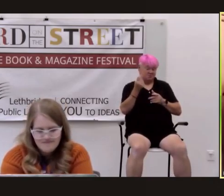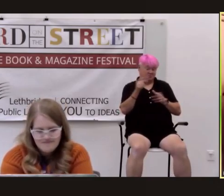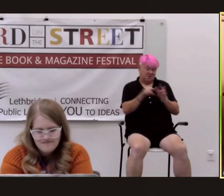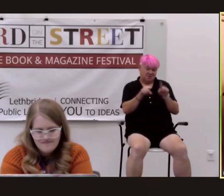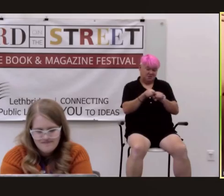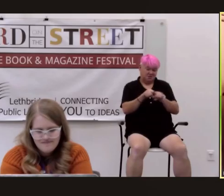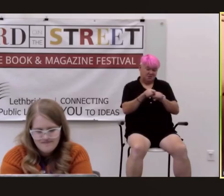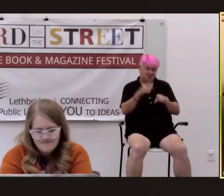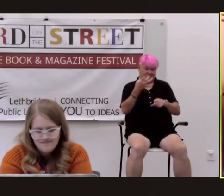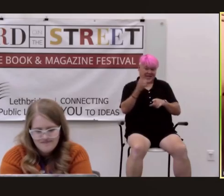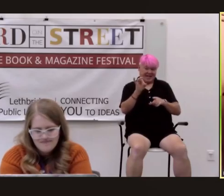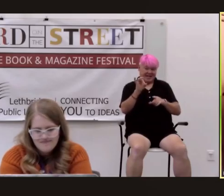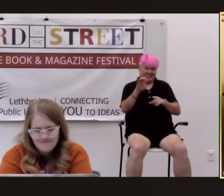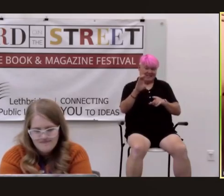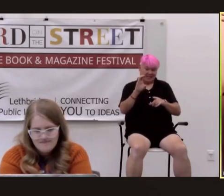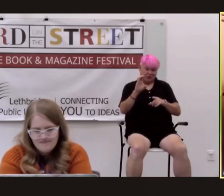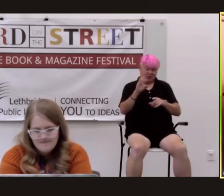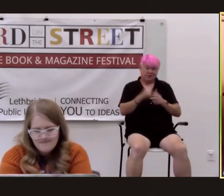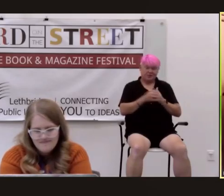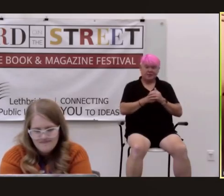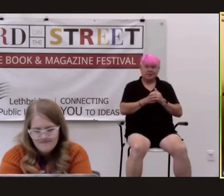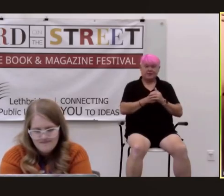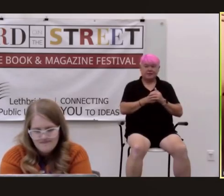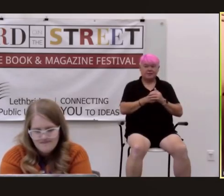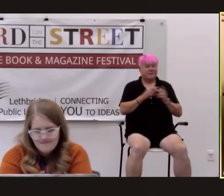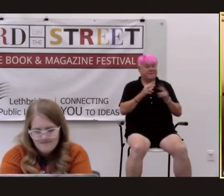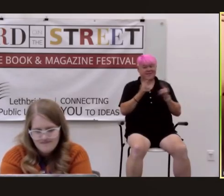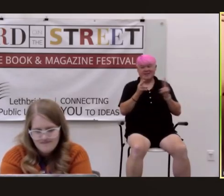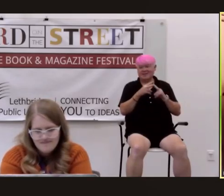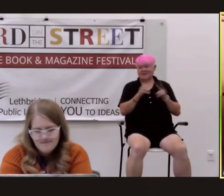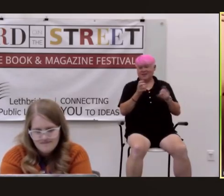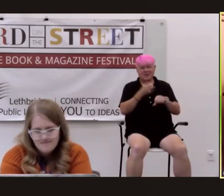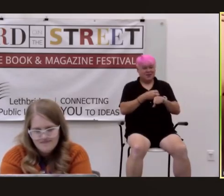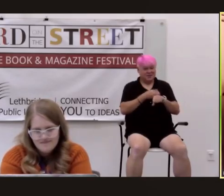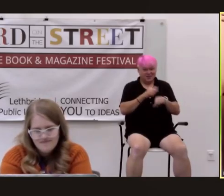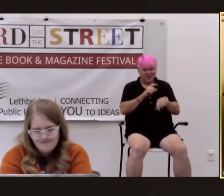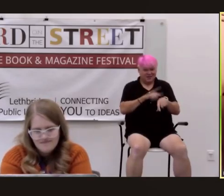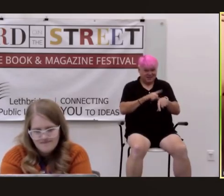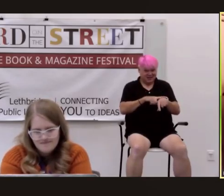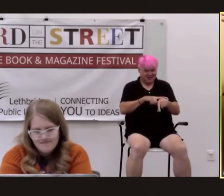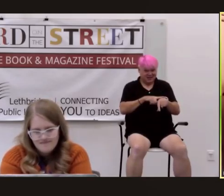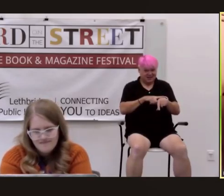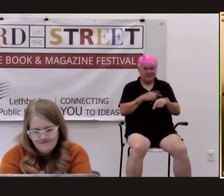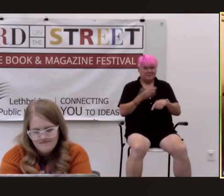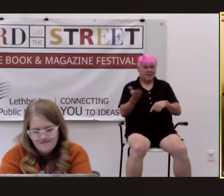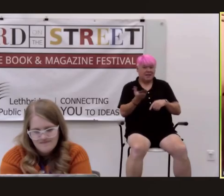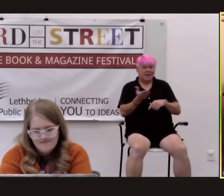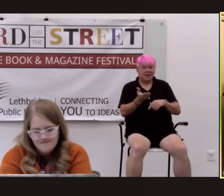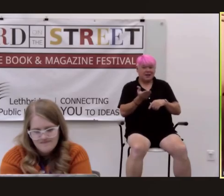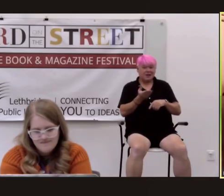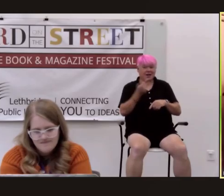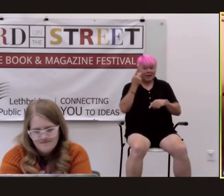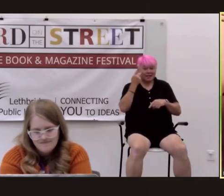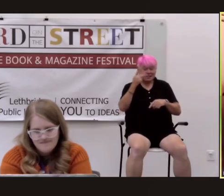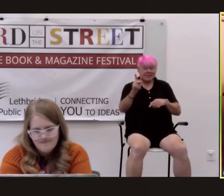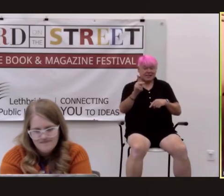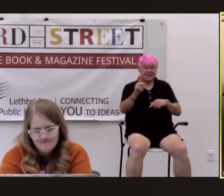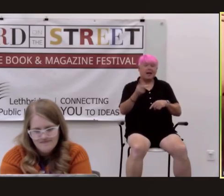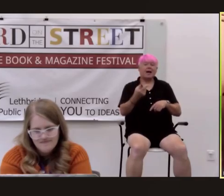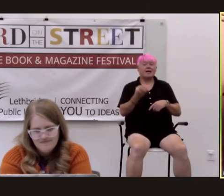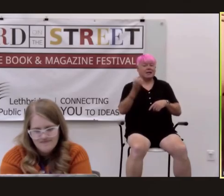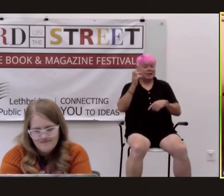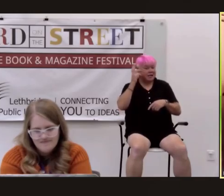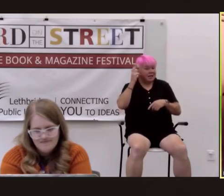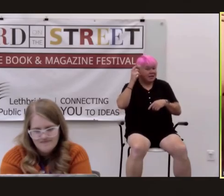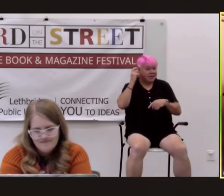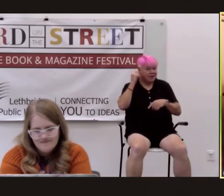the 18th century um i would have very little to go on here i could hear their voices their accents the way they spoke and